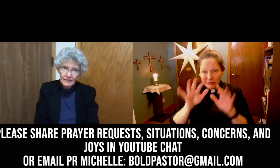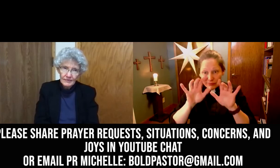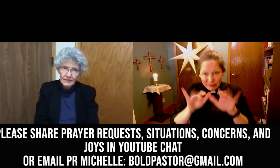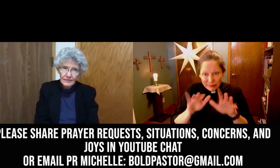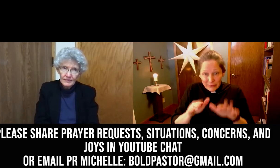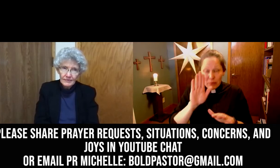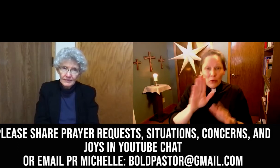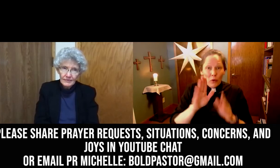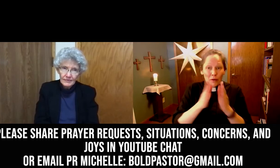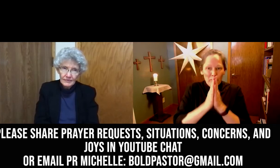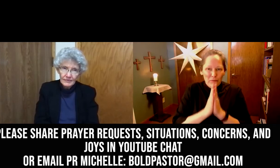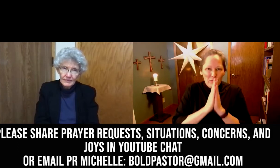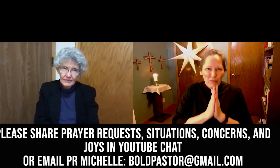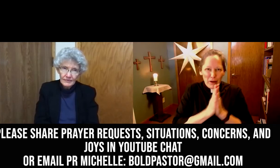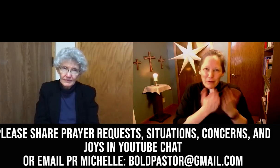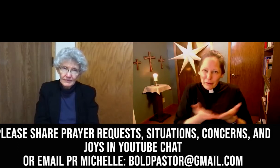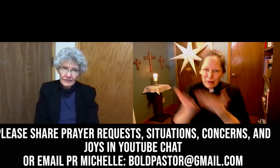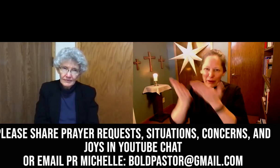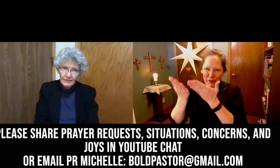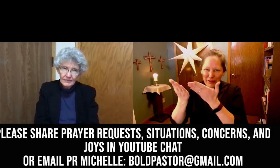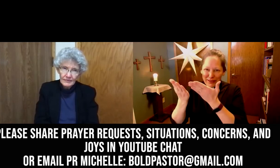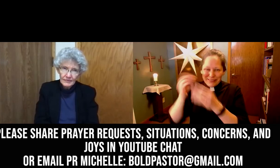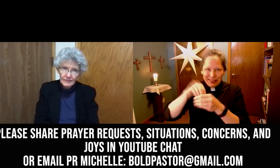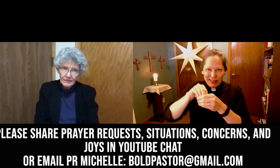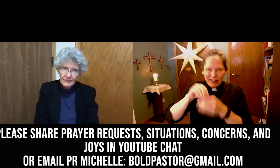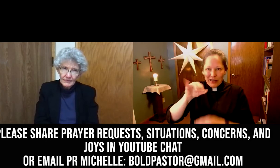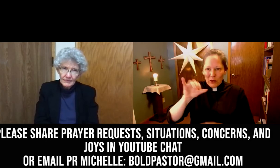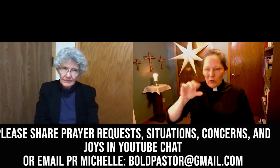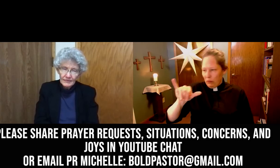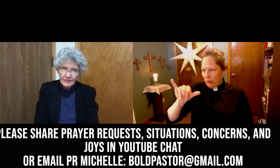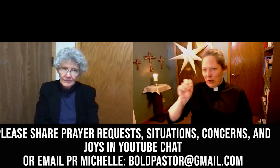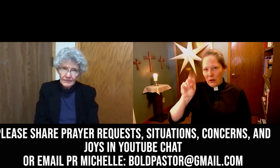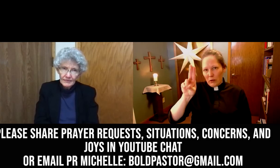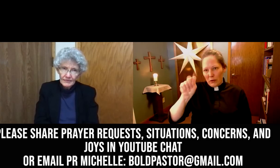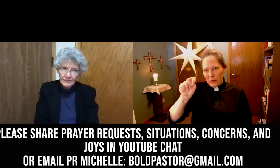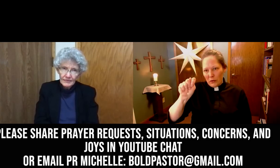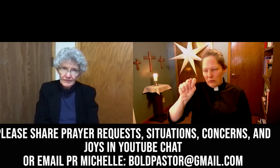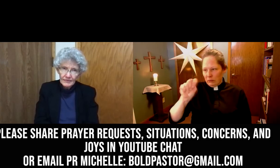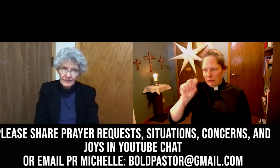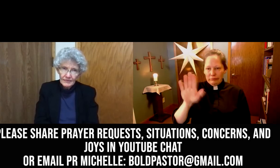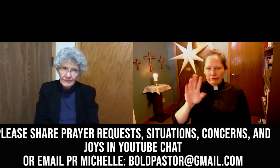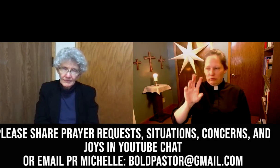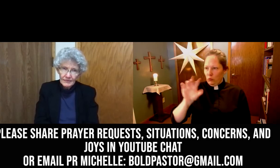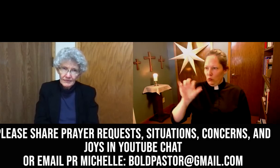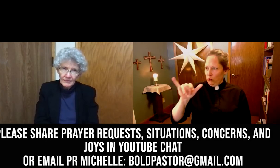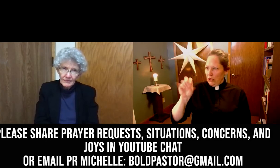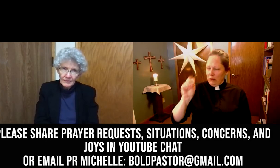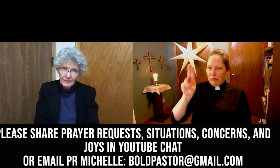Like we've been doing in past weeks, we would ask that you type your prayer requests into the YouTube chat